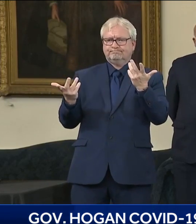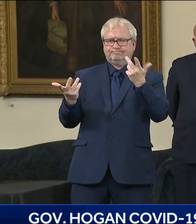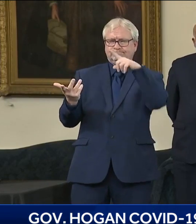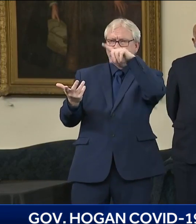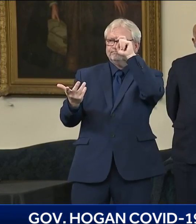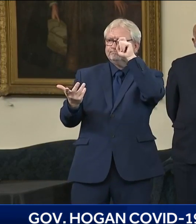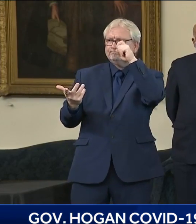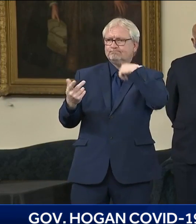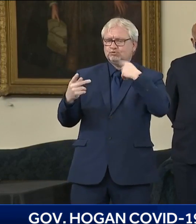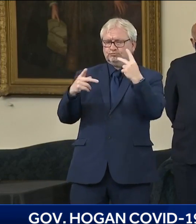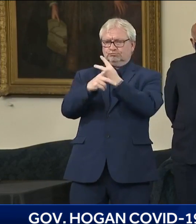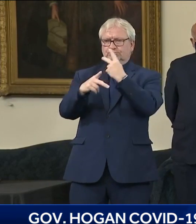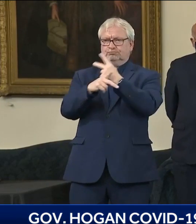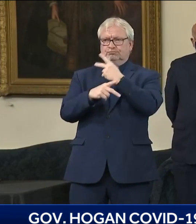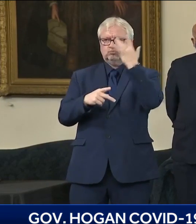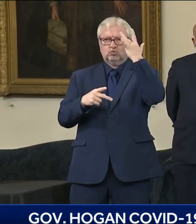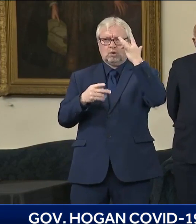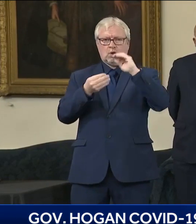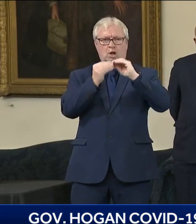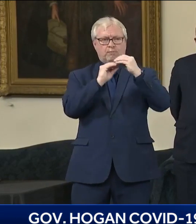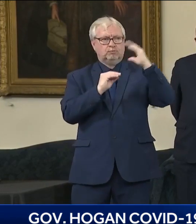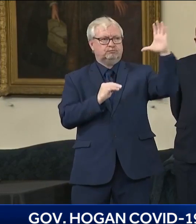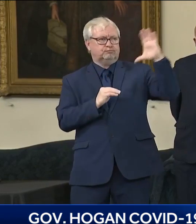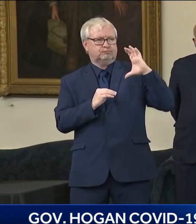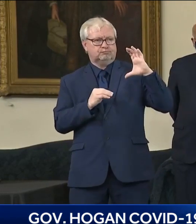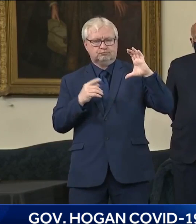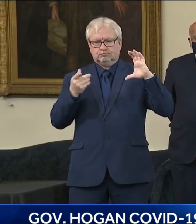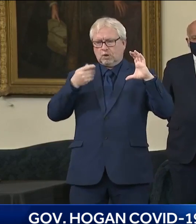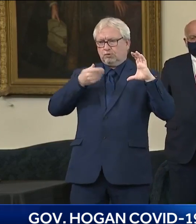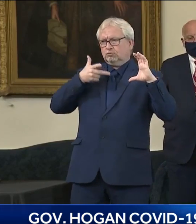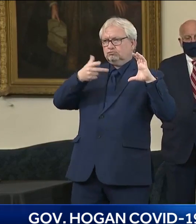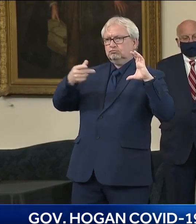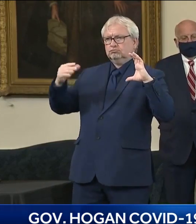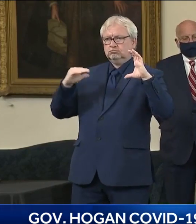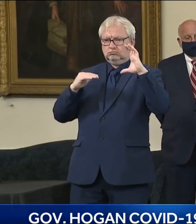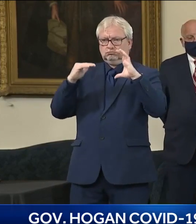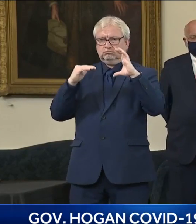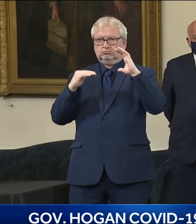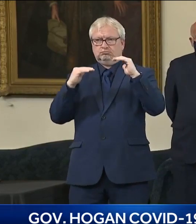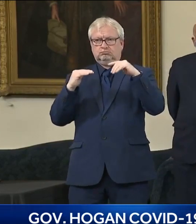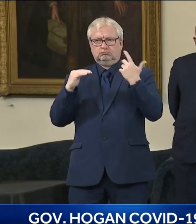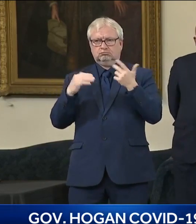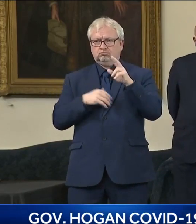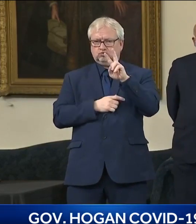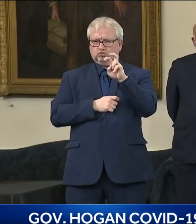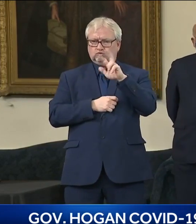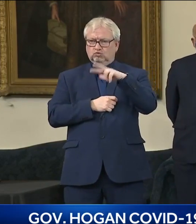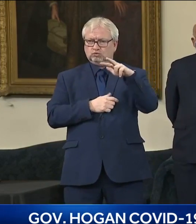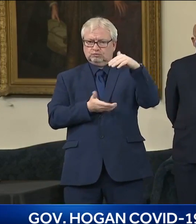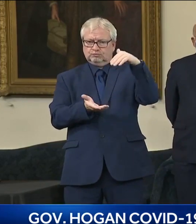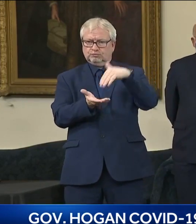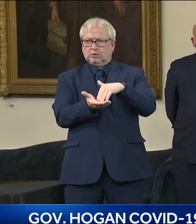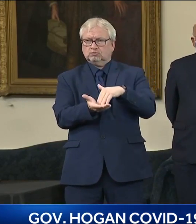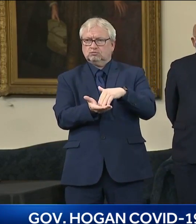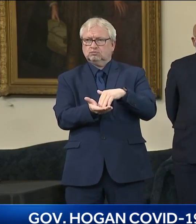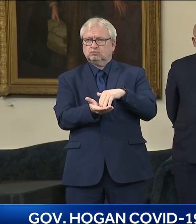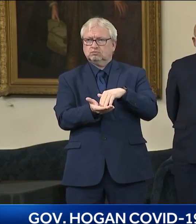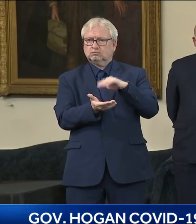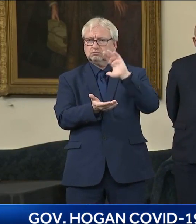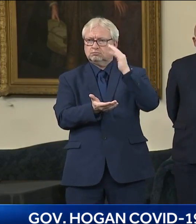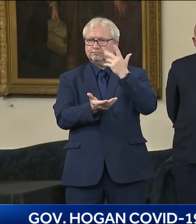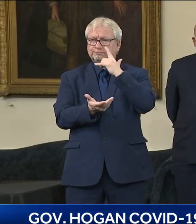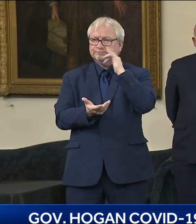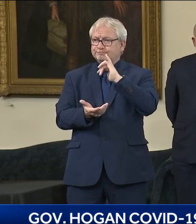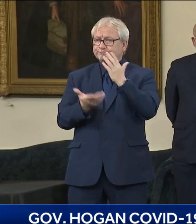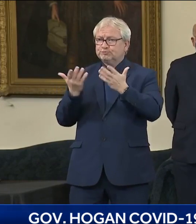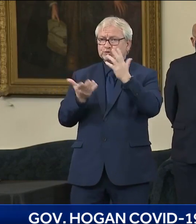there are about 230,000 doses that the federal government has sent to federal agencies where they've